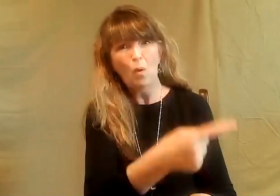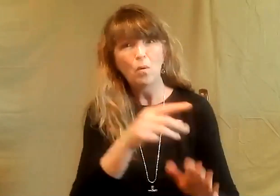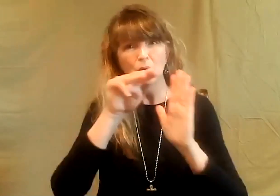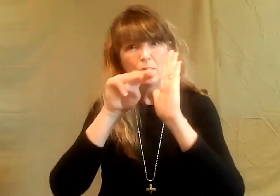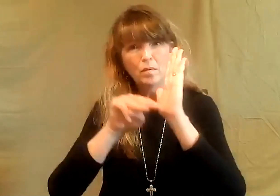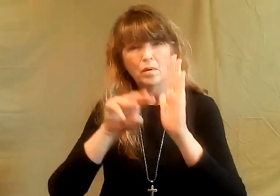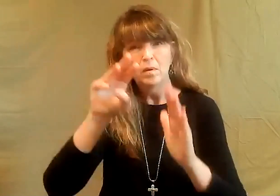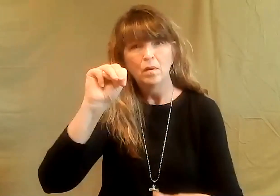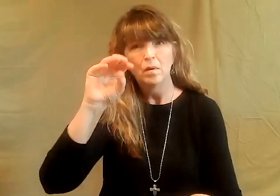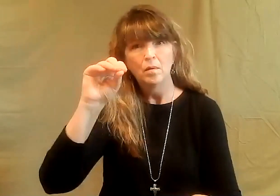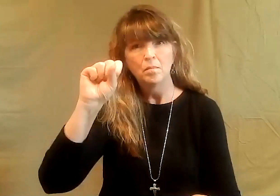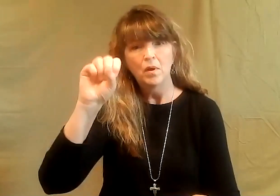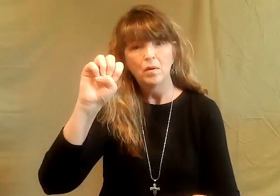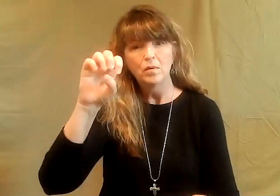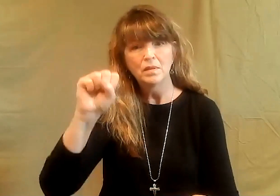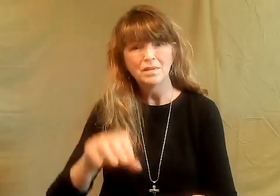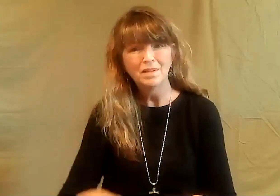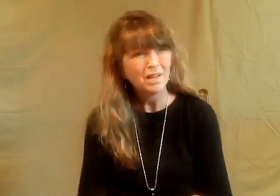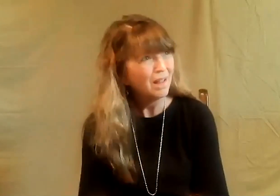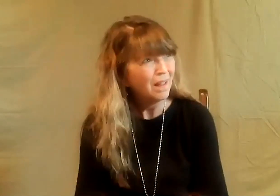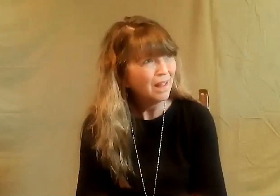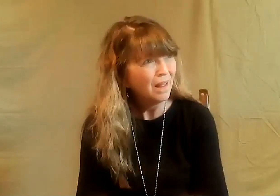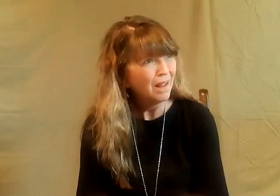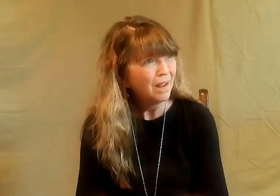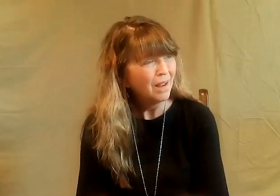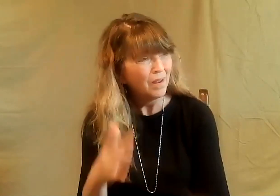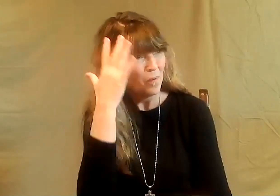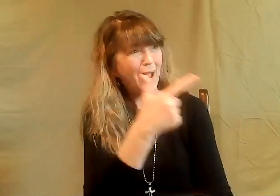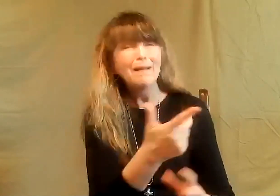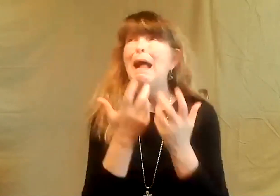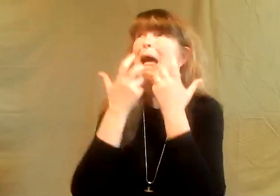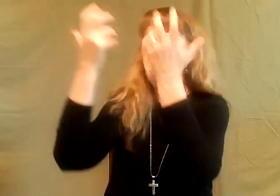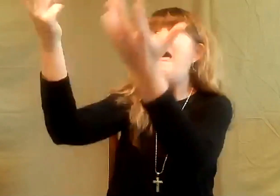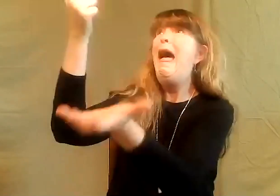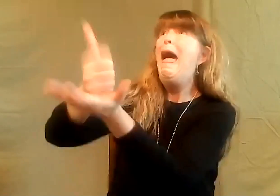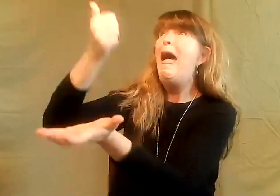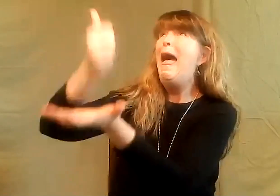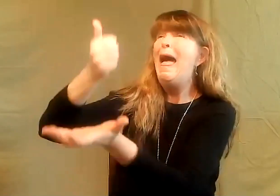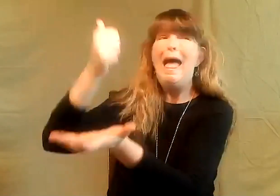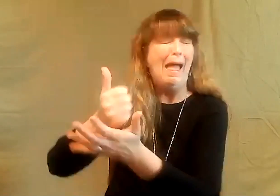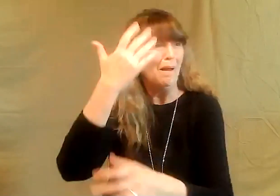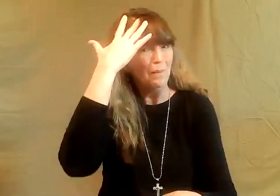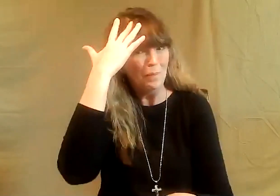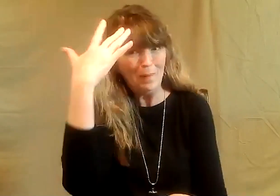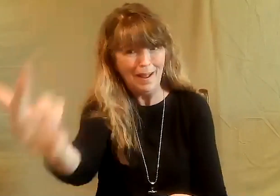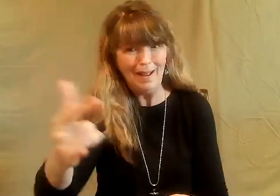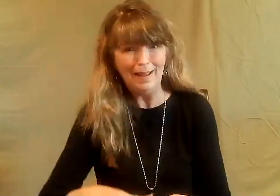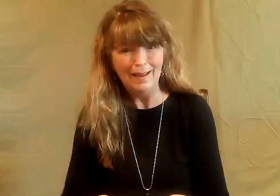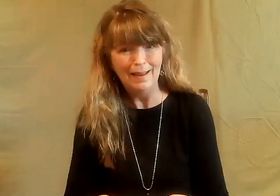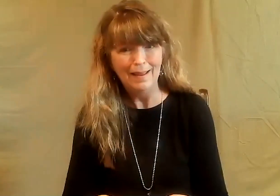Then the Lord told Moses, why are you screaming for help?